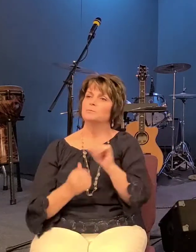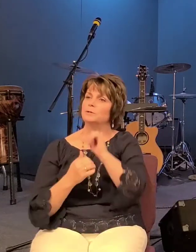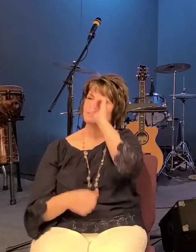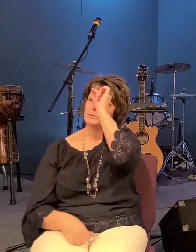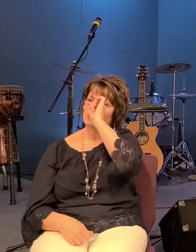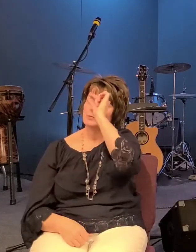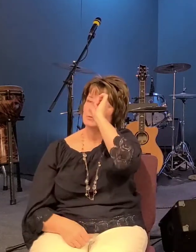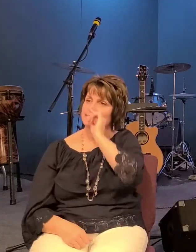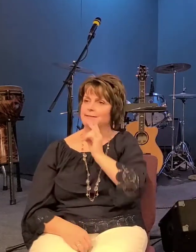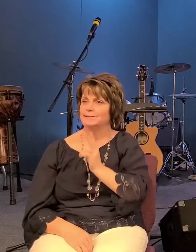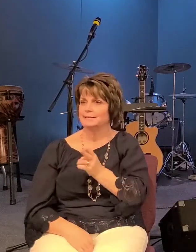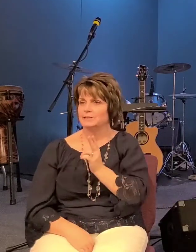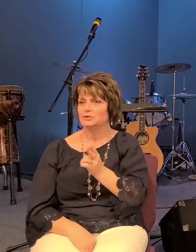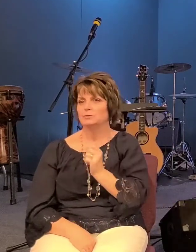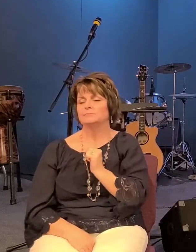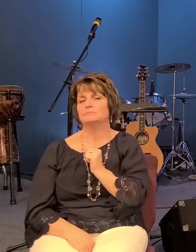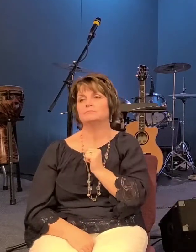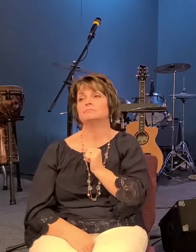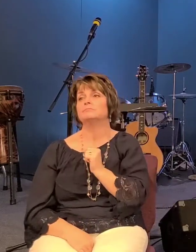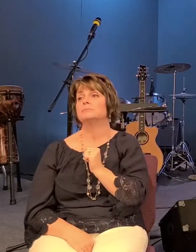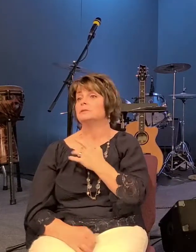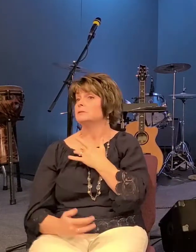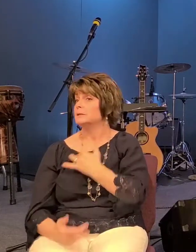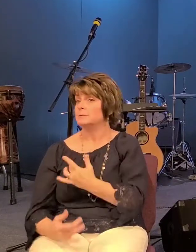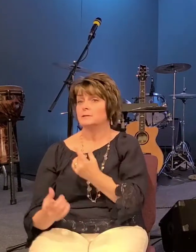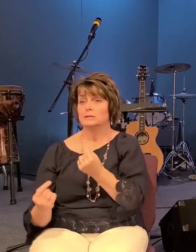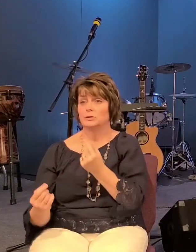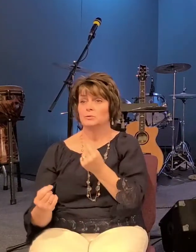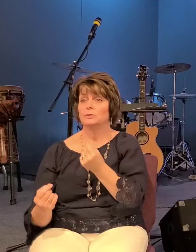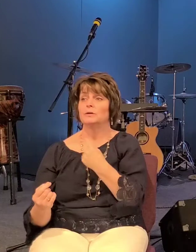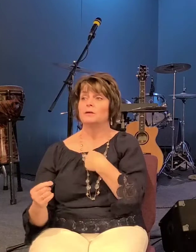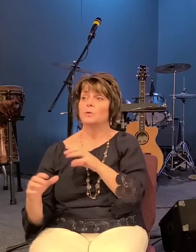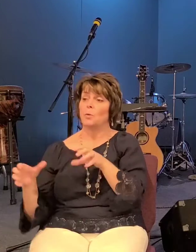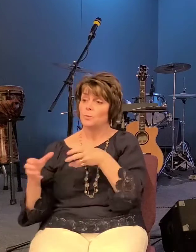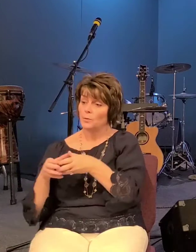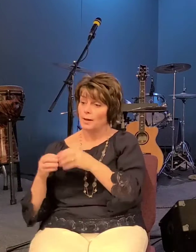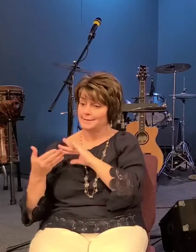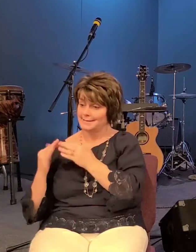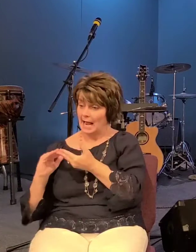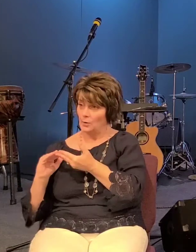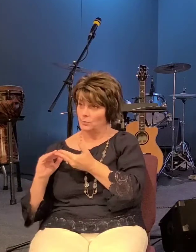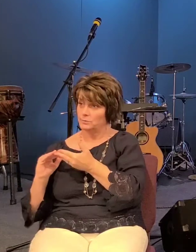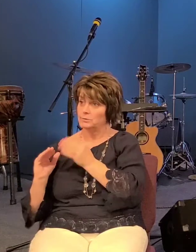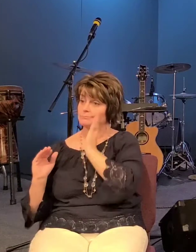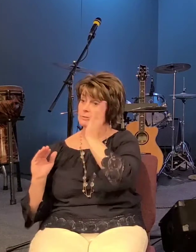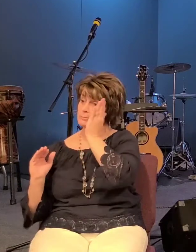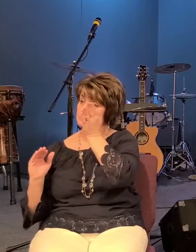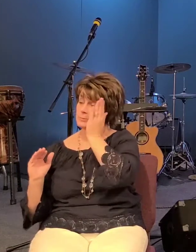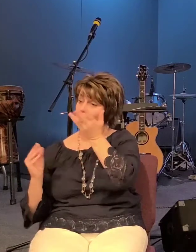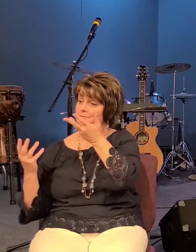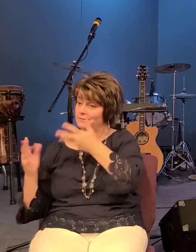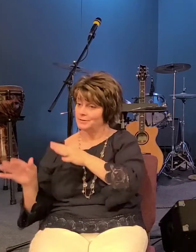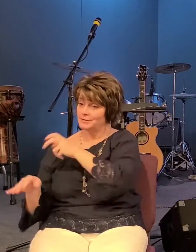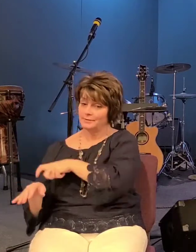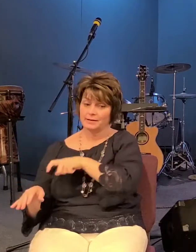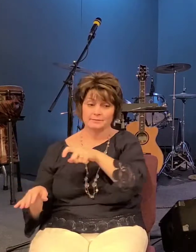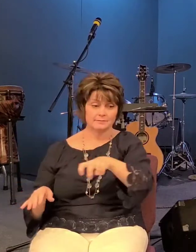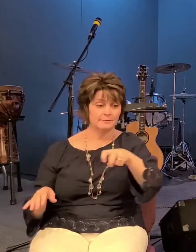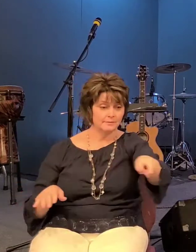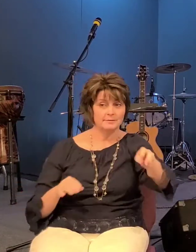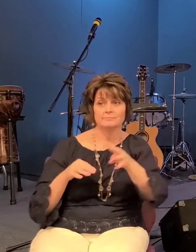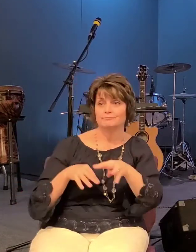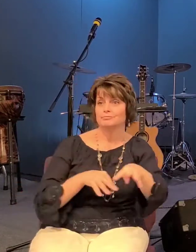who would go from town to town and they would gather a following and that was how they made their living well